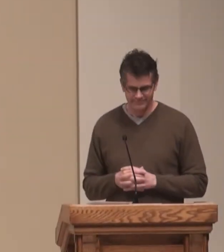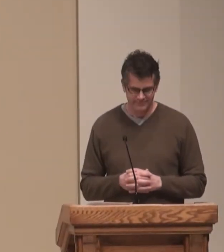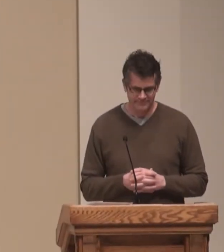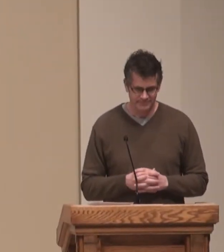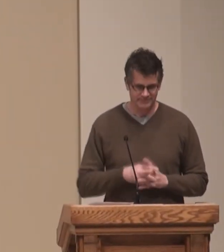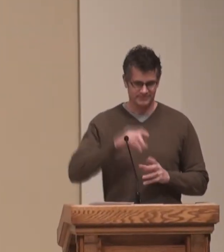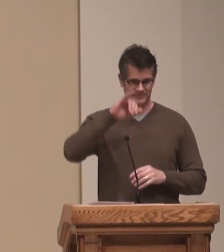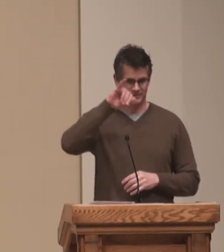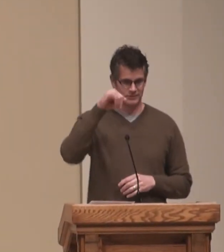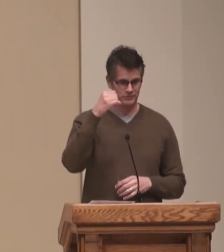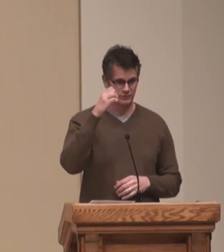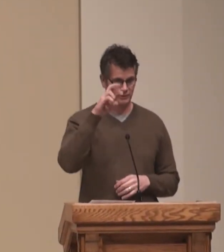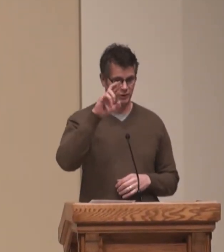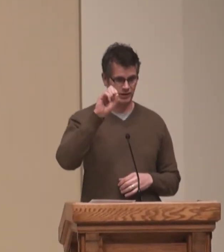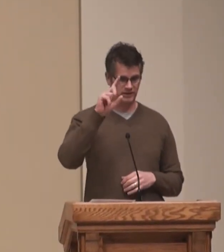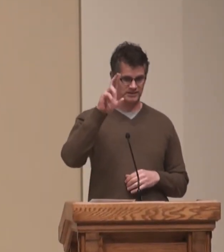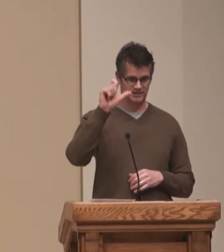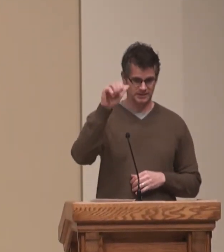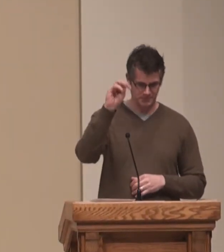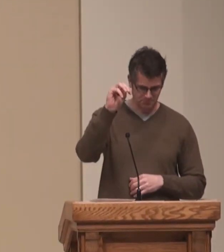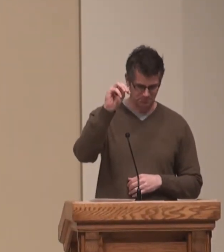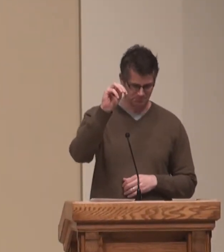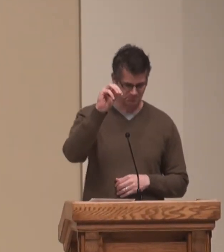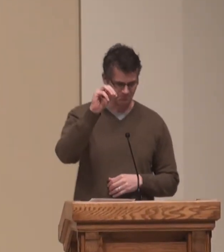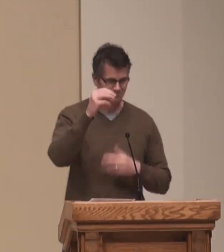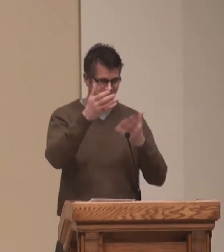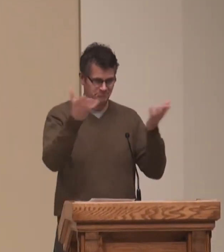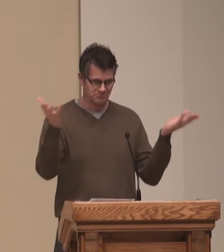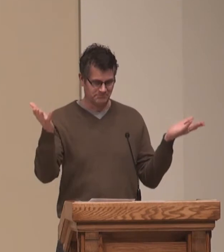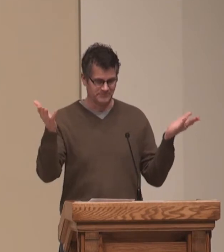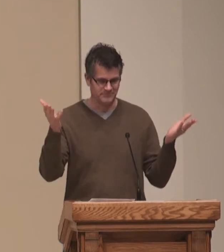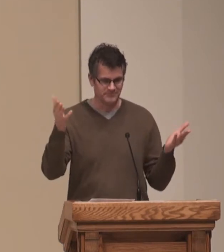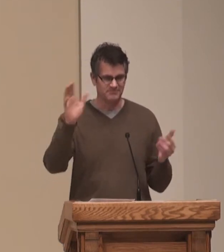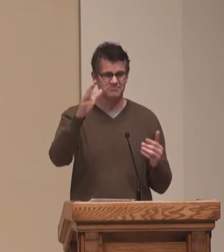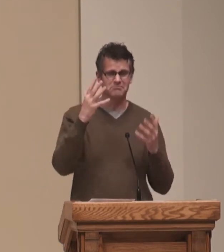A proclamation from the Book of the Prophet, Peru.